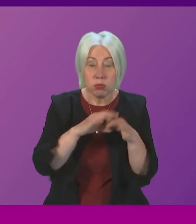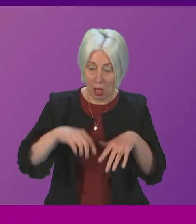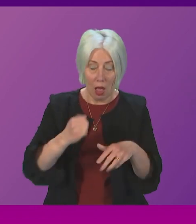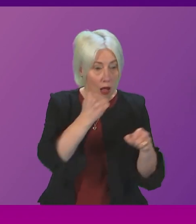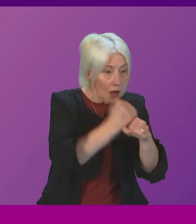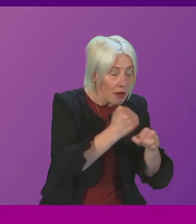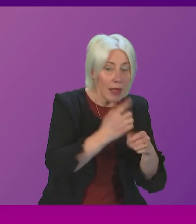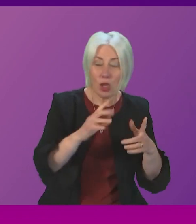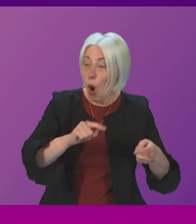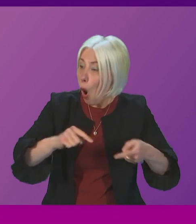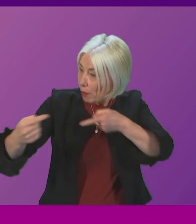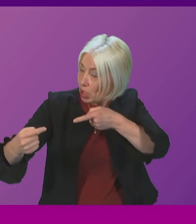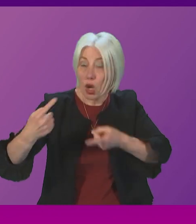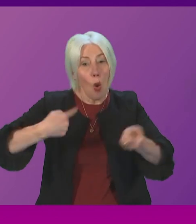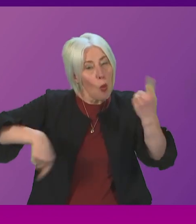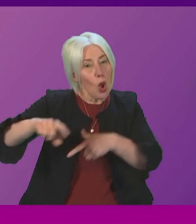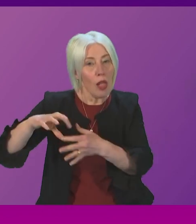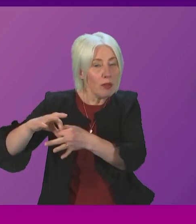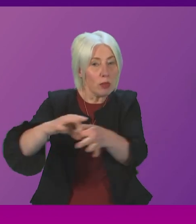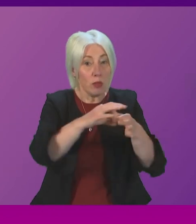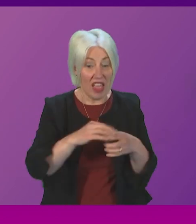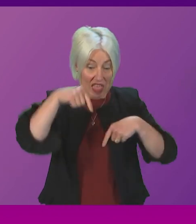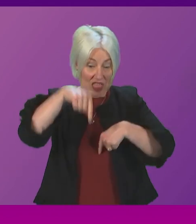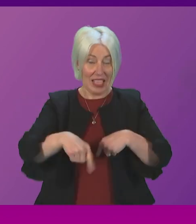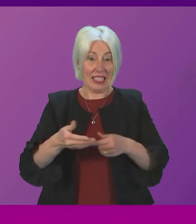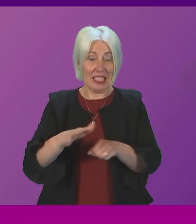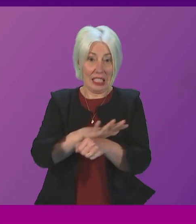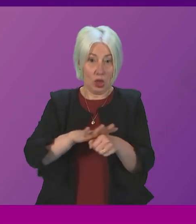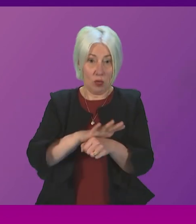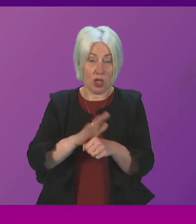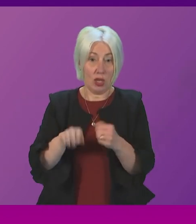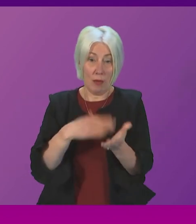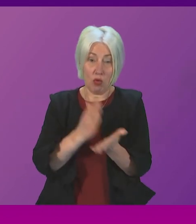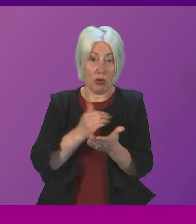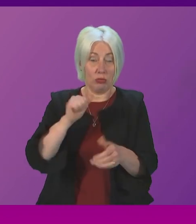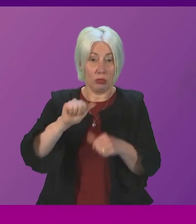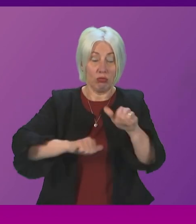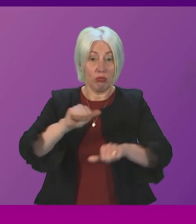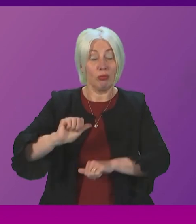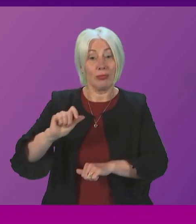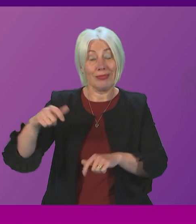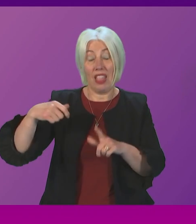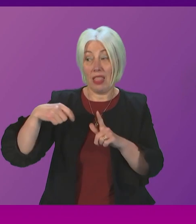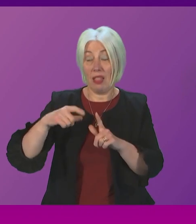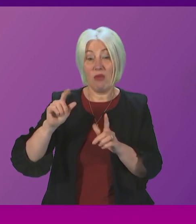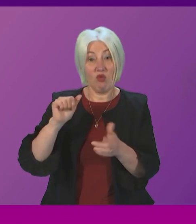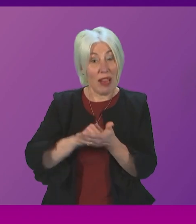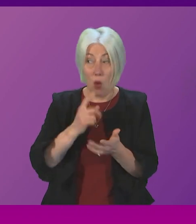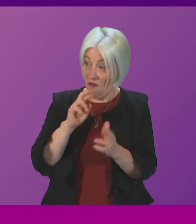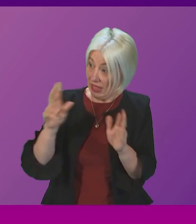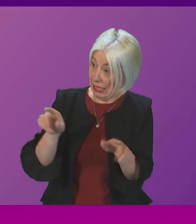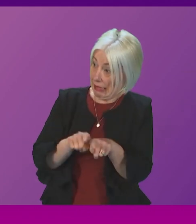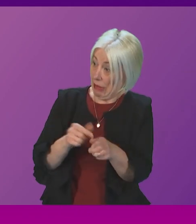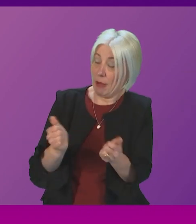or indeed with the opposition we all engage in this conversation in a grown up fashion and it is very clear that Katie Clarke is up for that conversation